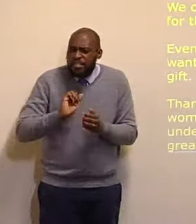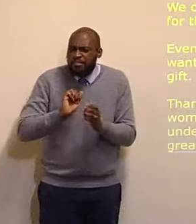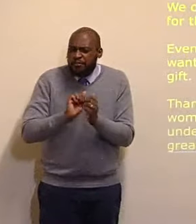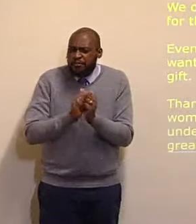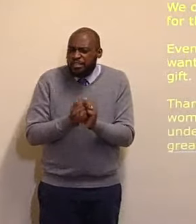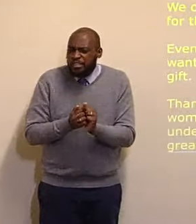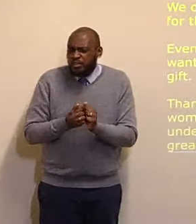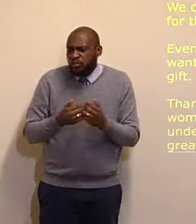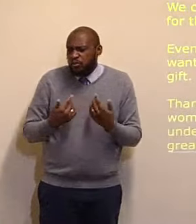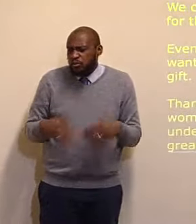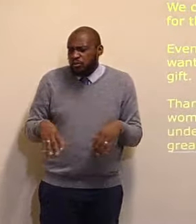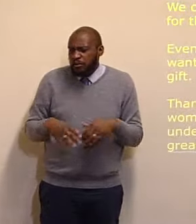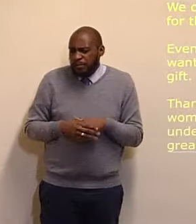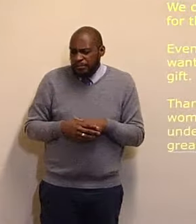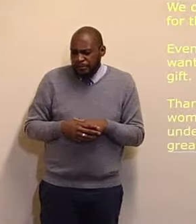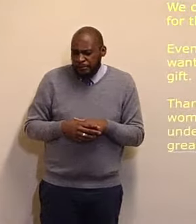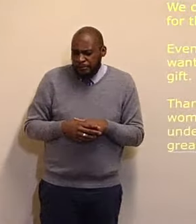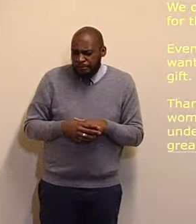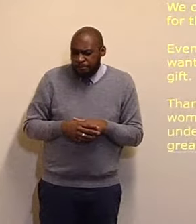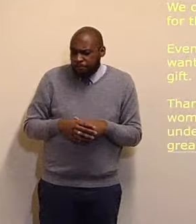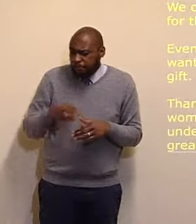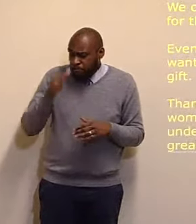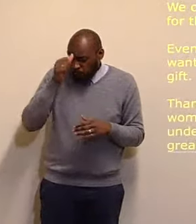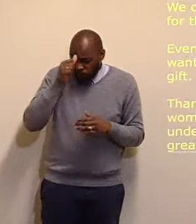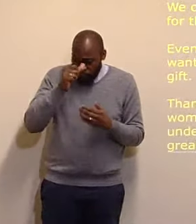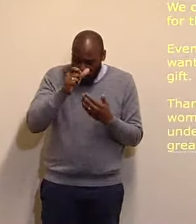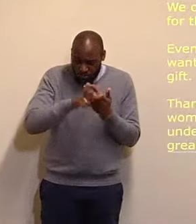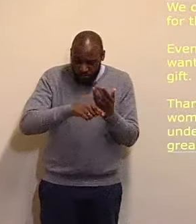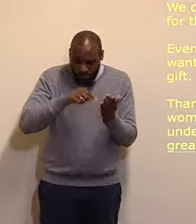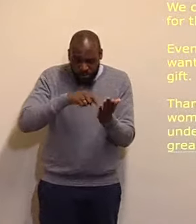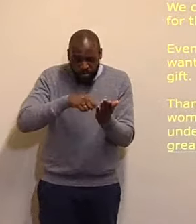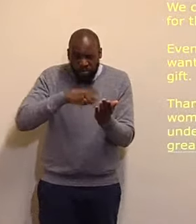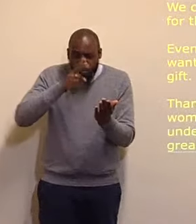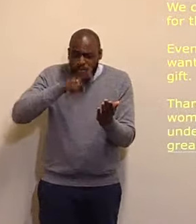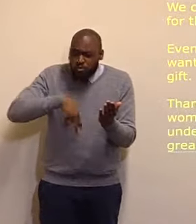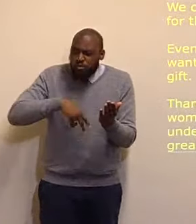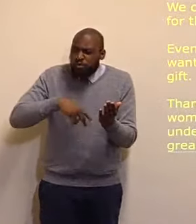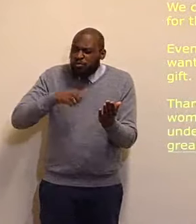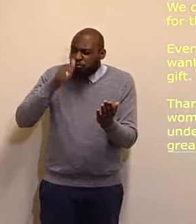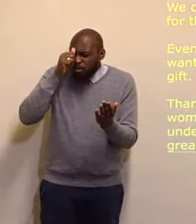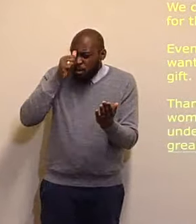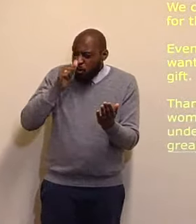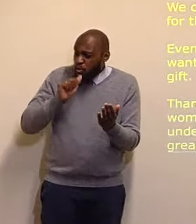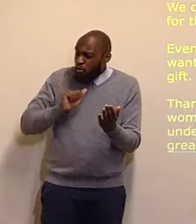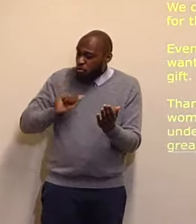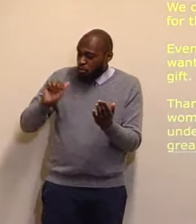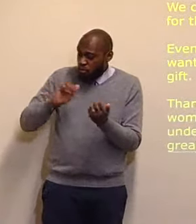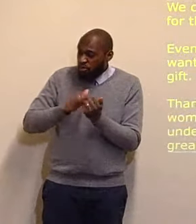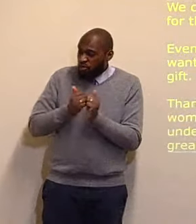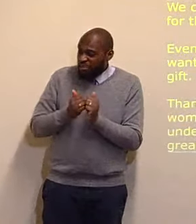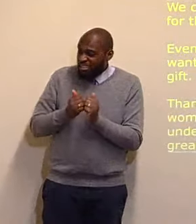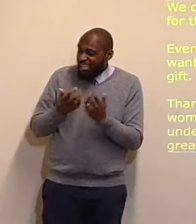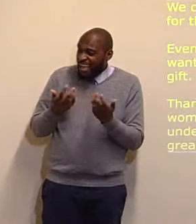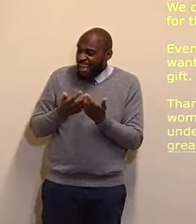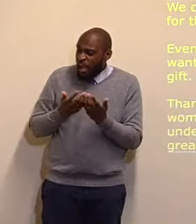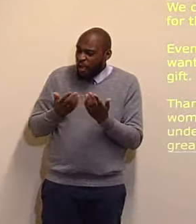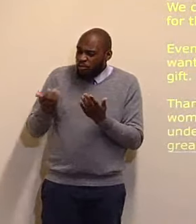word, we also read that, we are thy friends, redeemed by the precious blood, saved, and